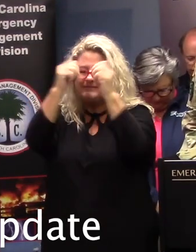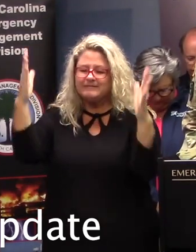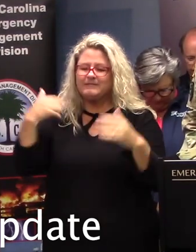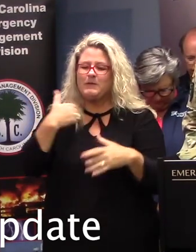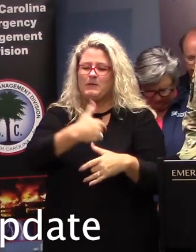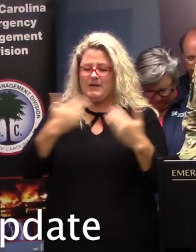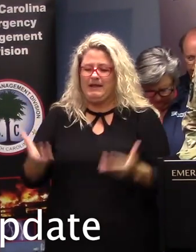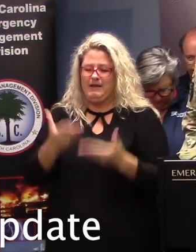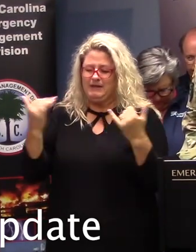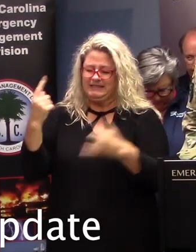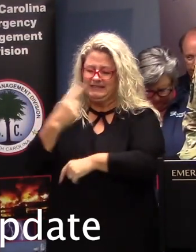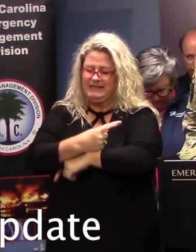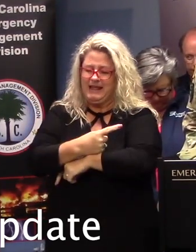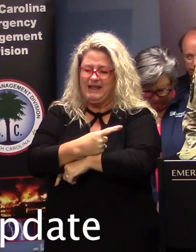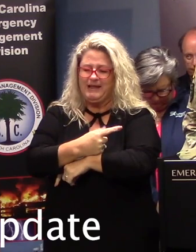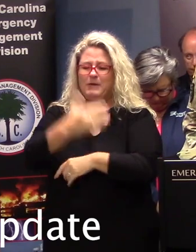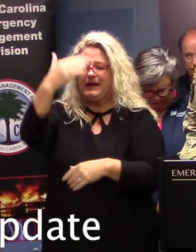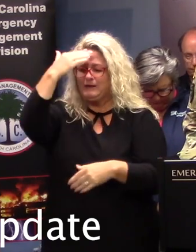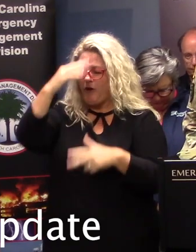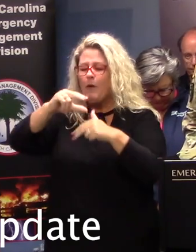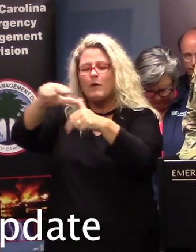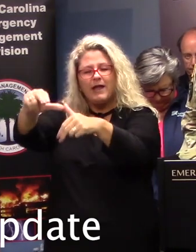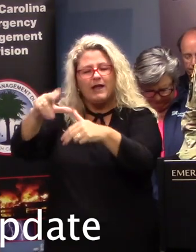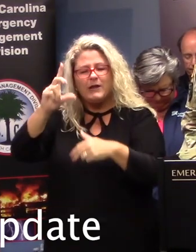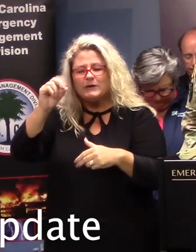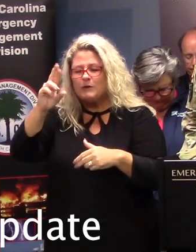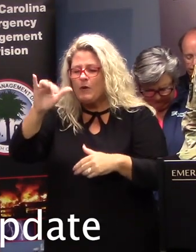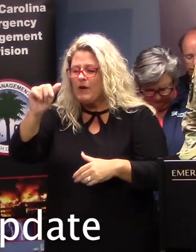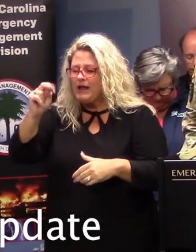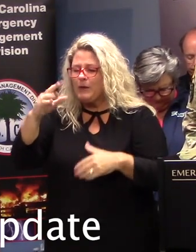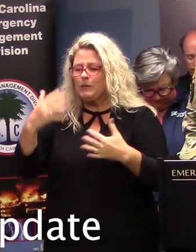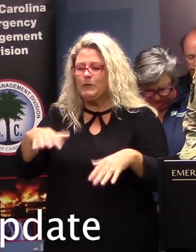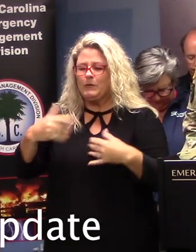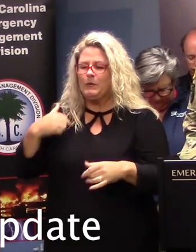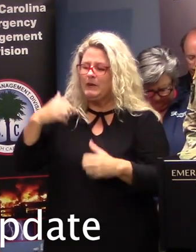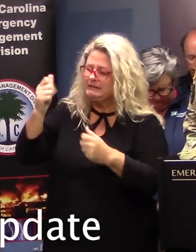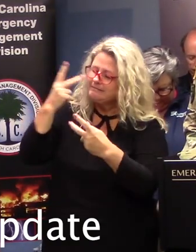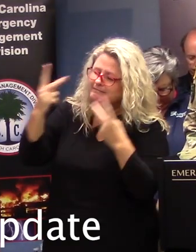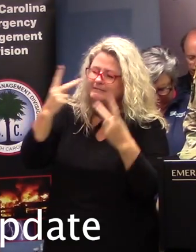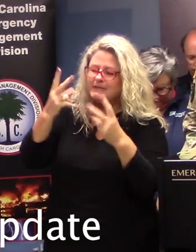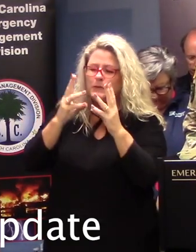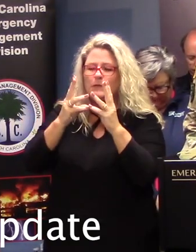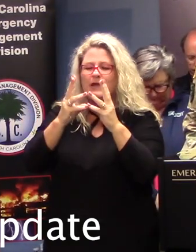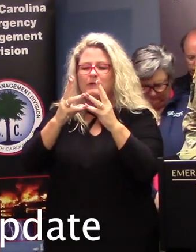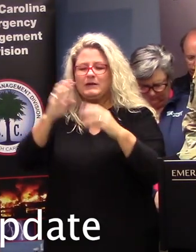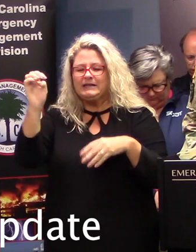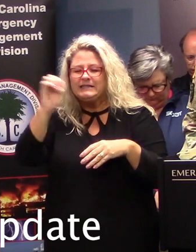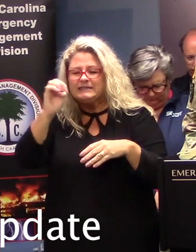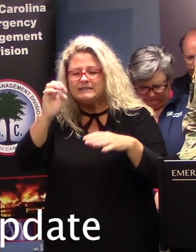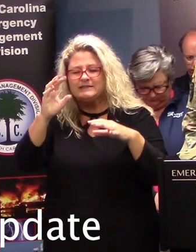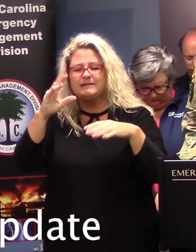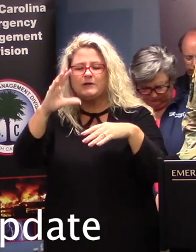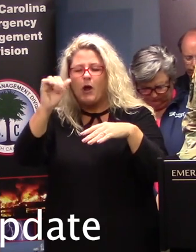we know that Hurricane Dorian is pressing down on the state of South Carolina and the east coast of the United States, and